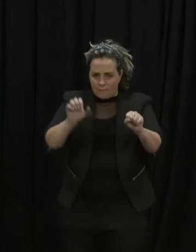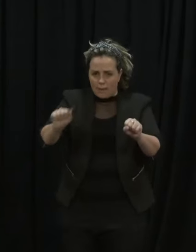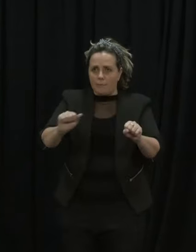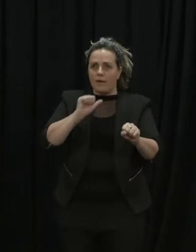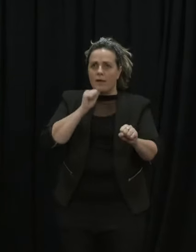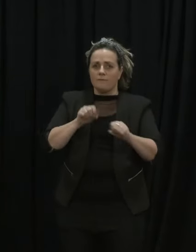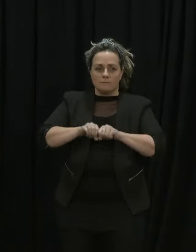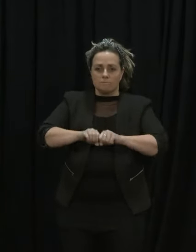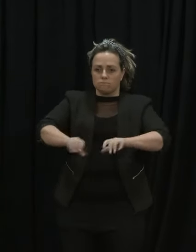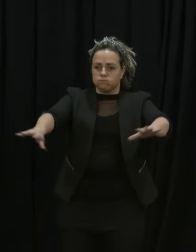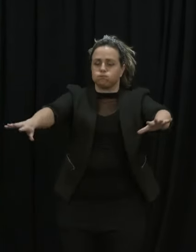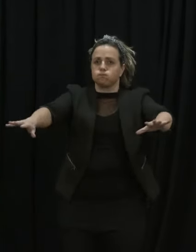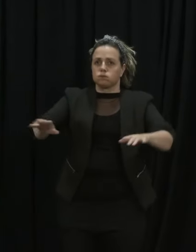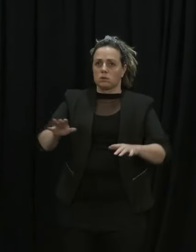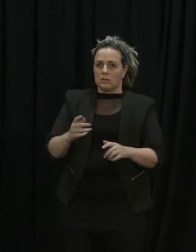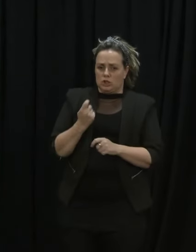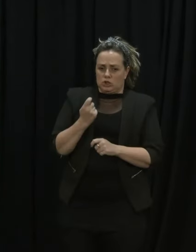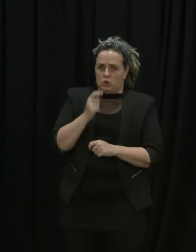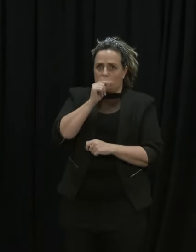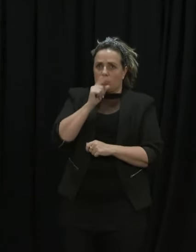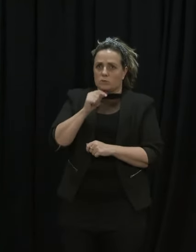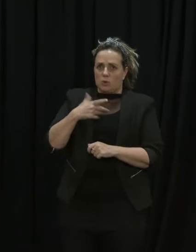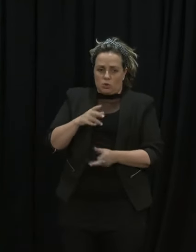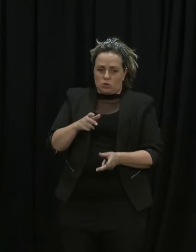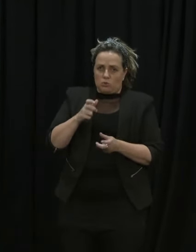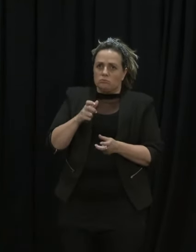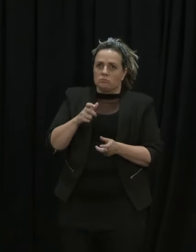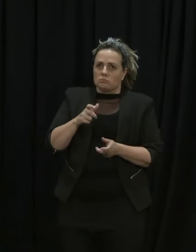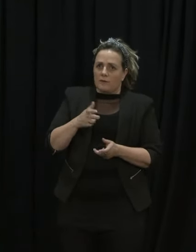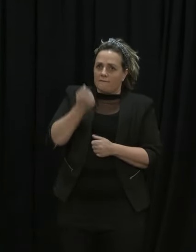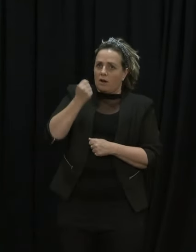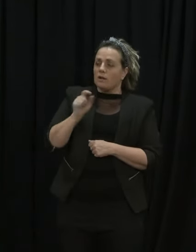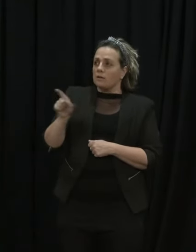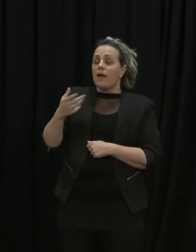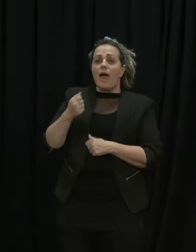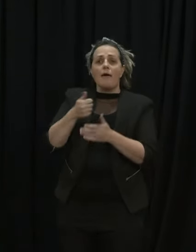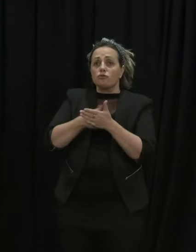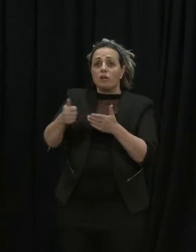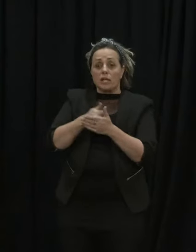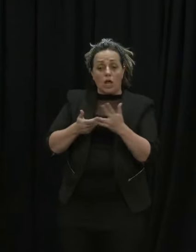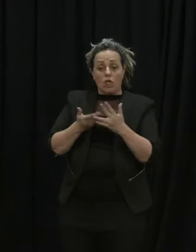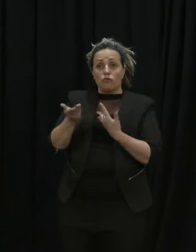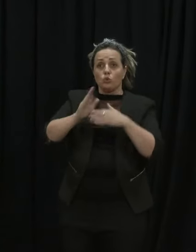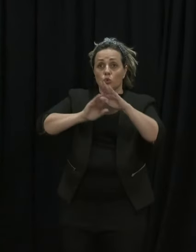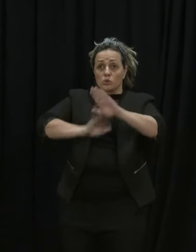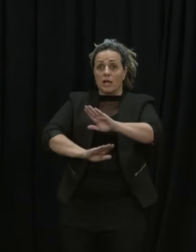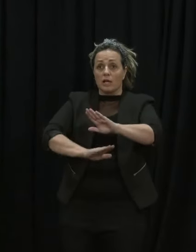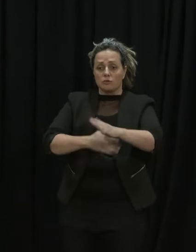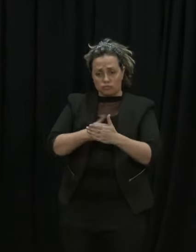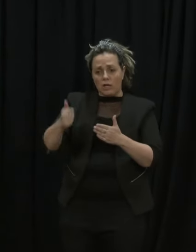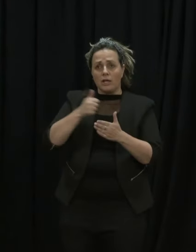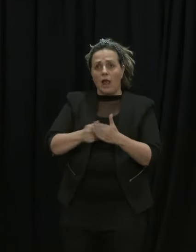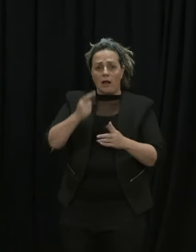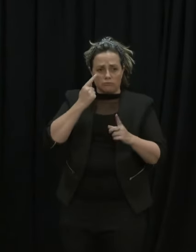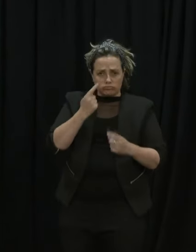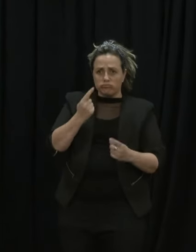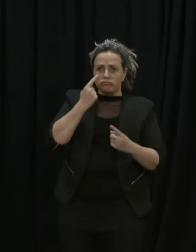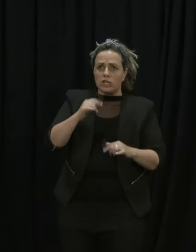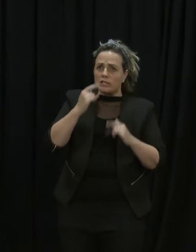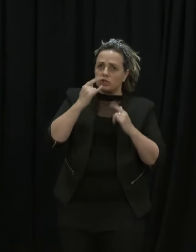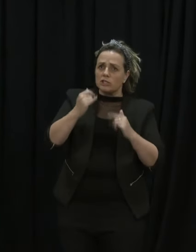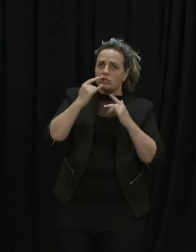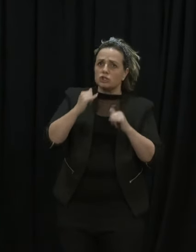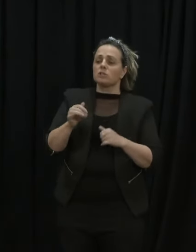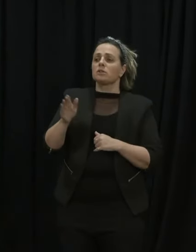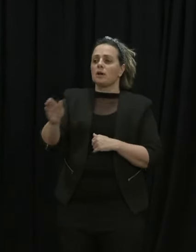soon as possible. And there is regular wastewater testing around the country. It's not that there's none. But I take your point... as opposed to... Yeah, I